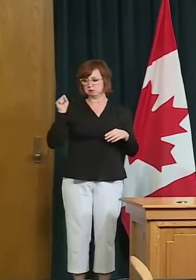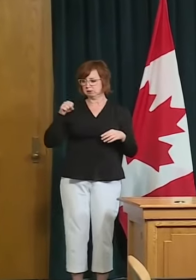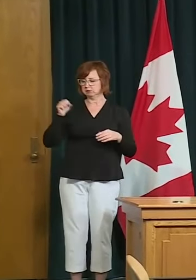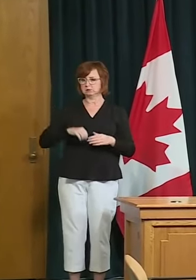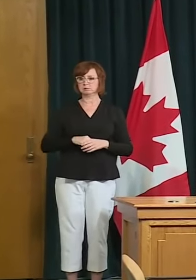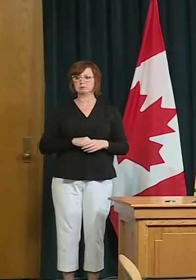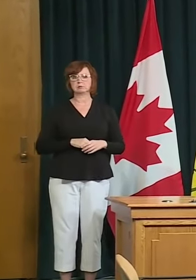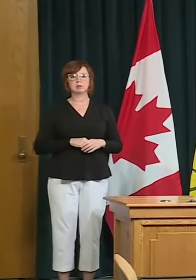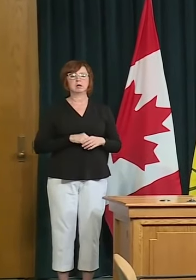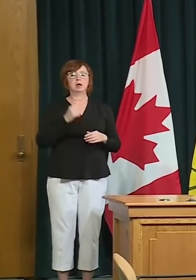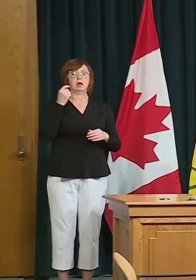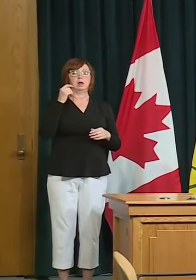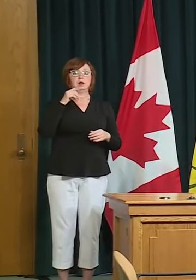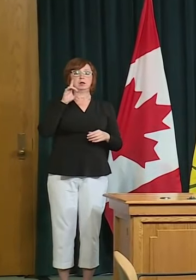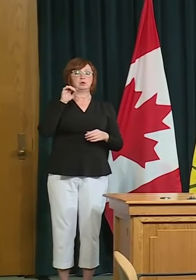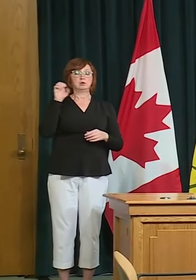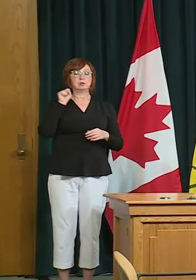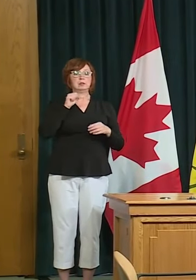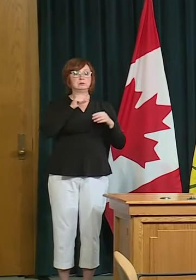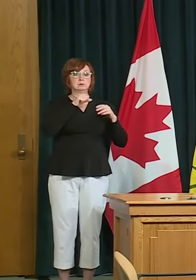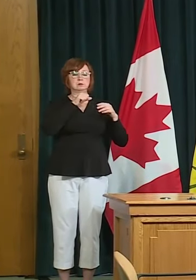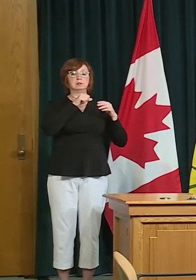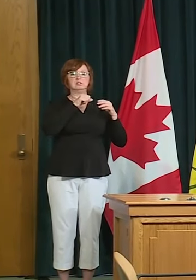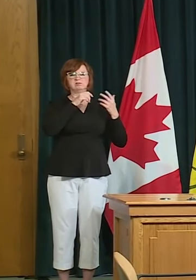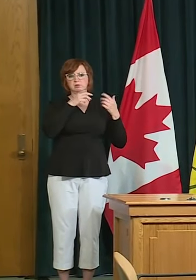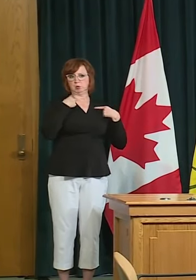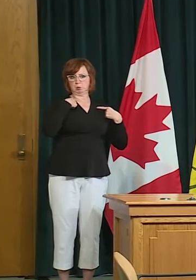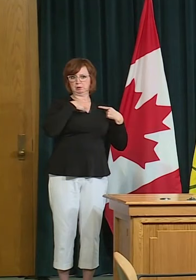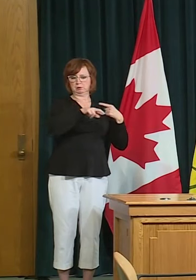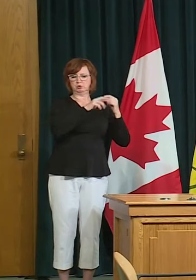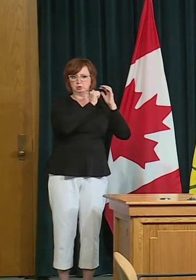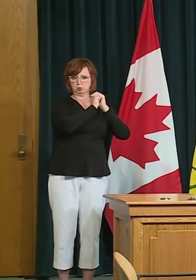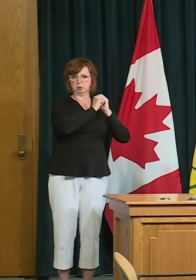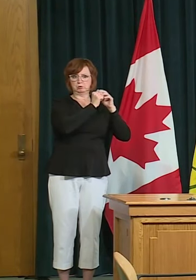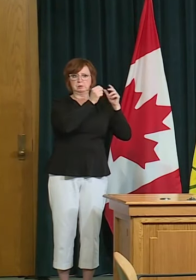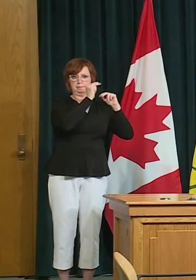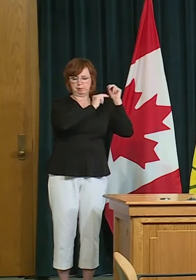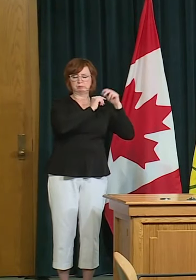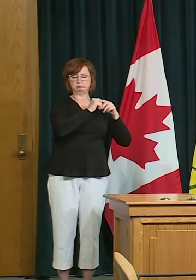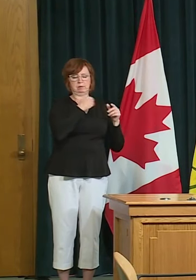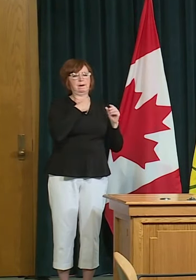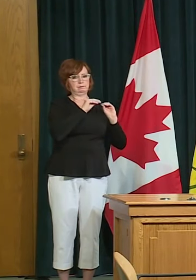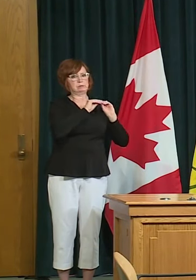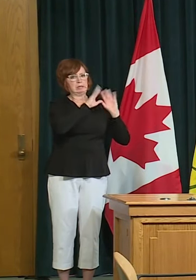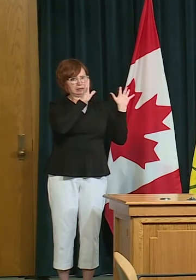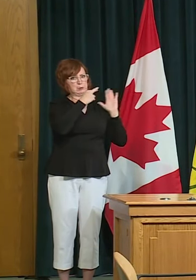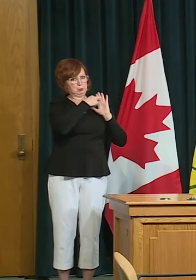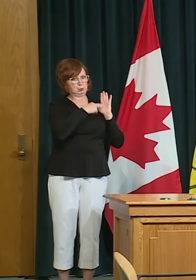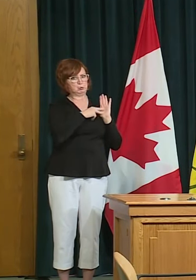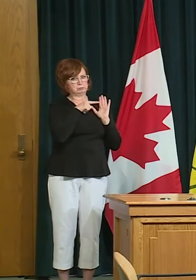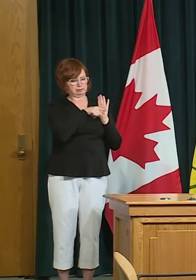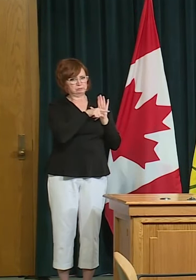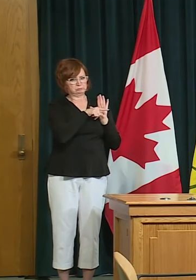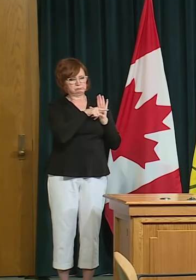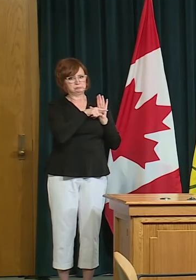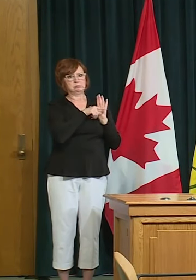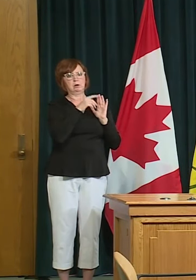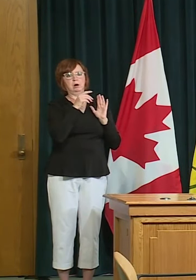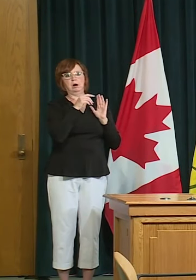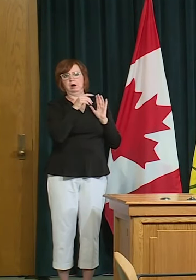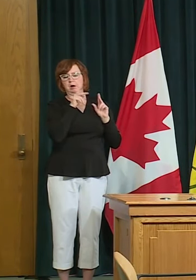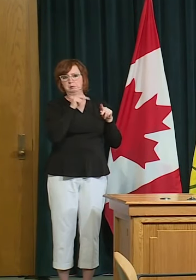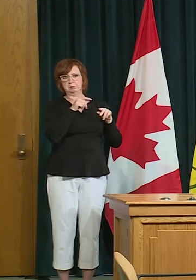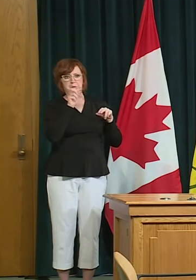some of the worship places and other settings they will have very clear guidelines and people who will be monitoring how people enter and say then so they'll be